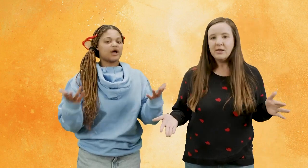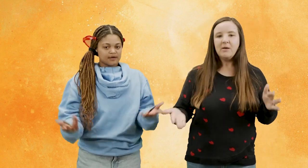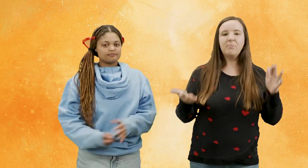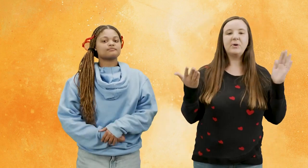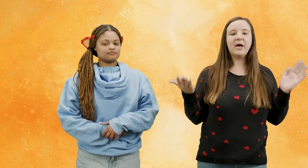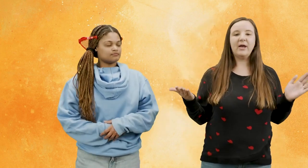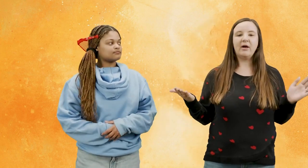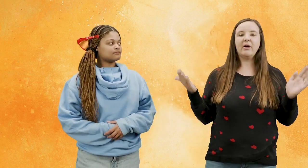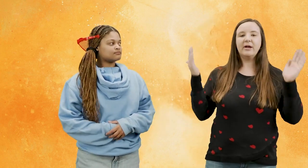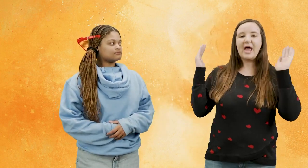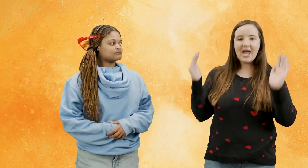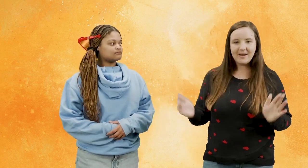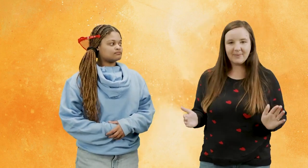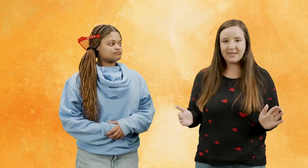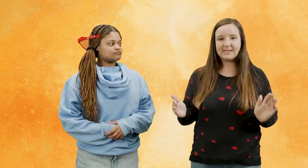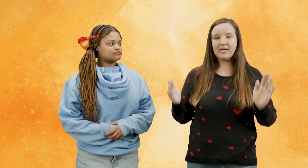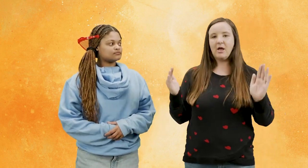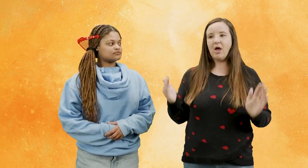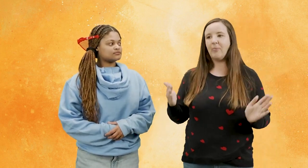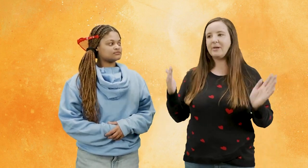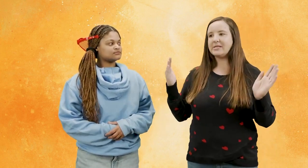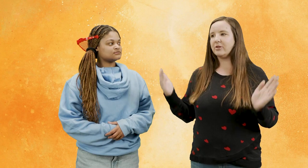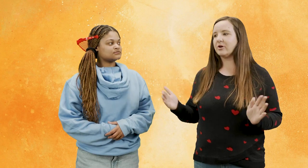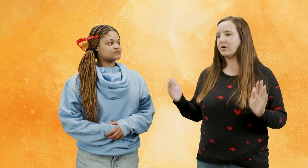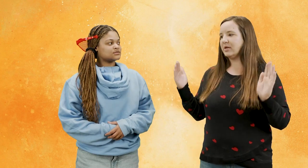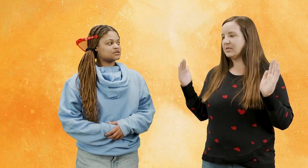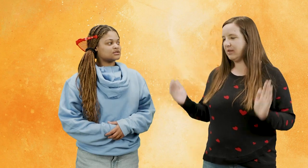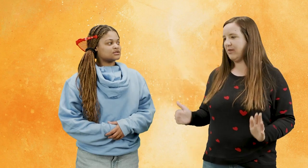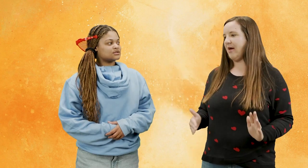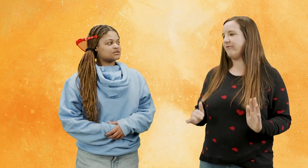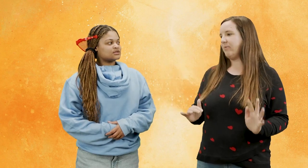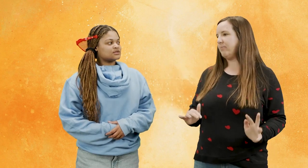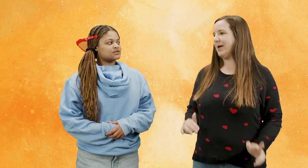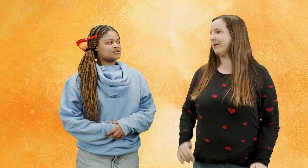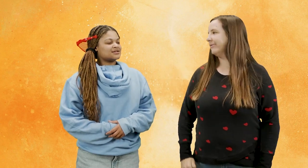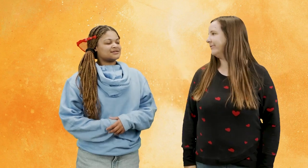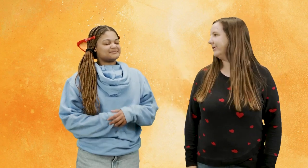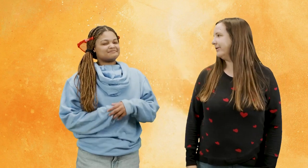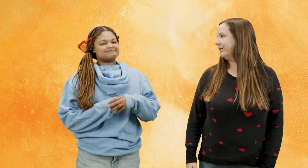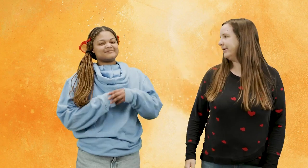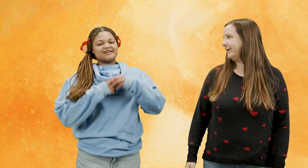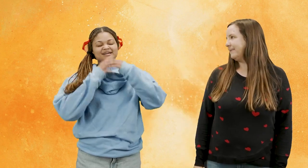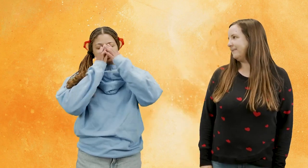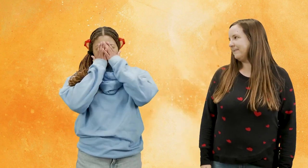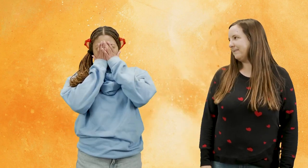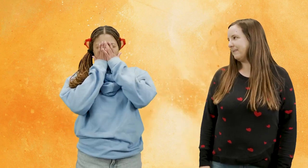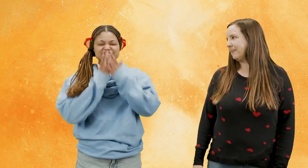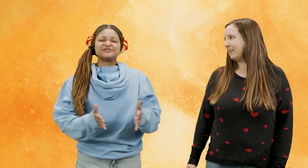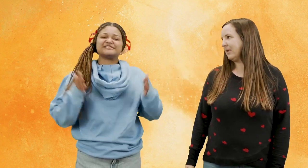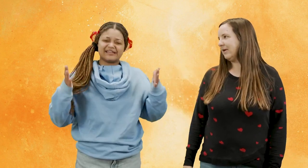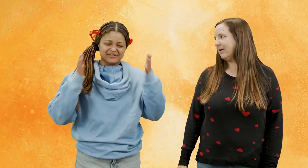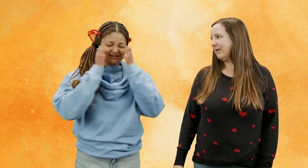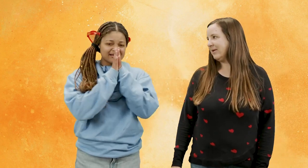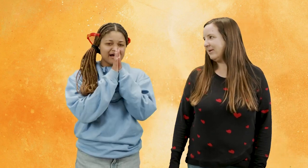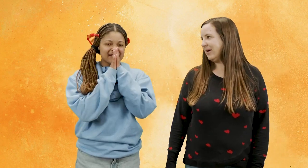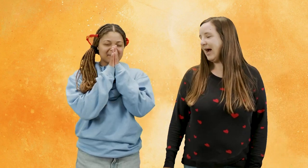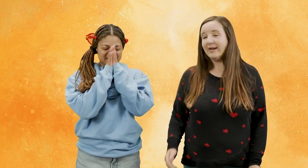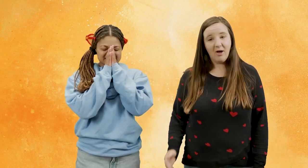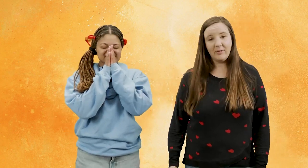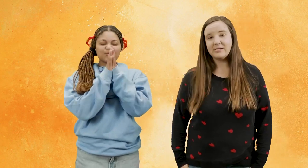but our enemies help us learn to love better easier said than done i know it's